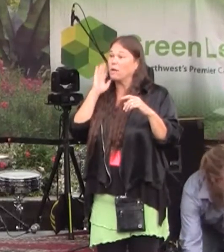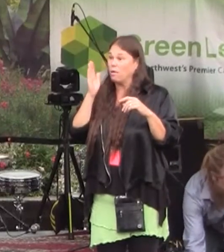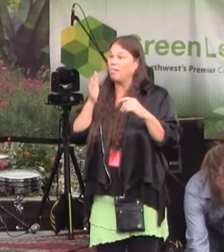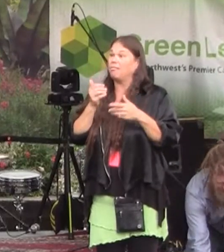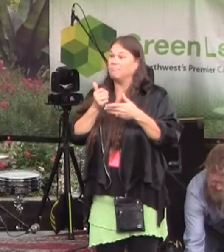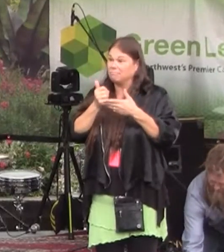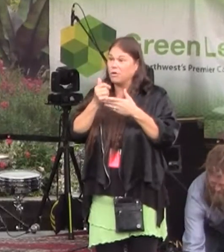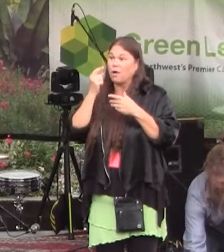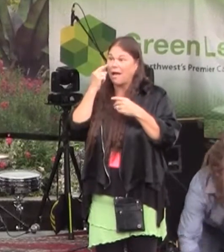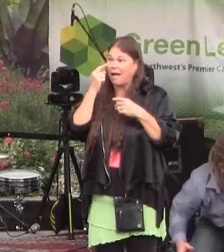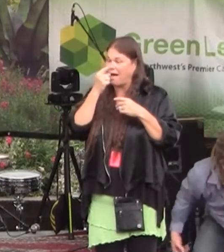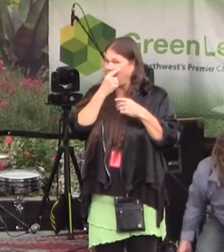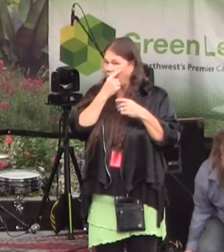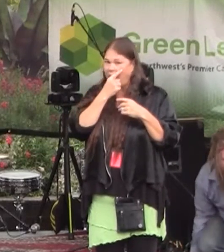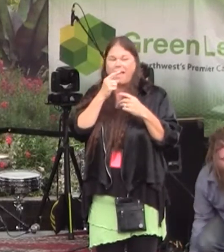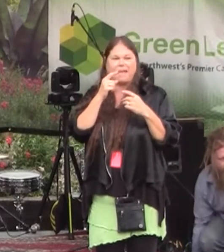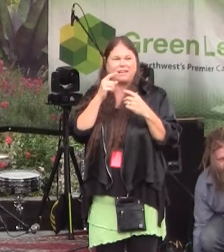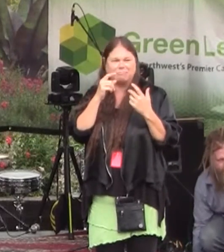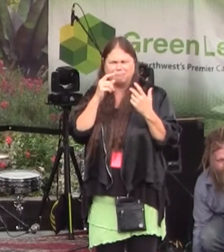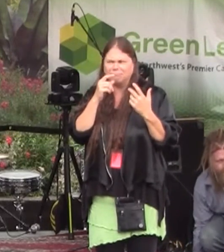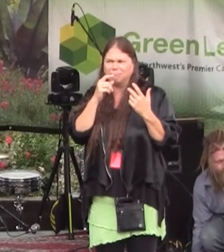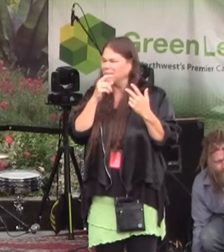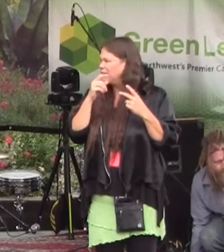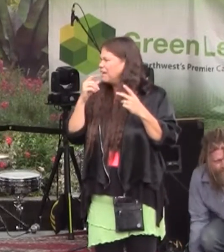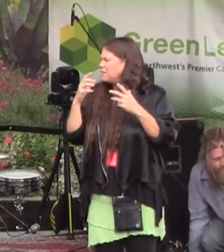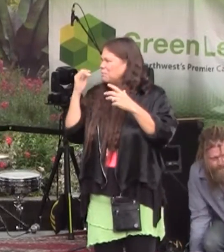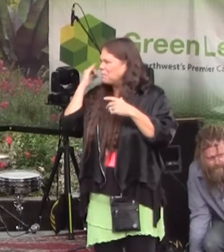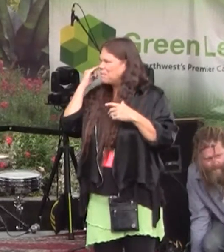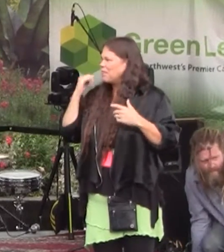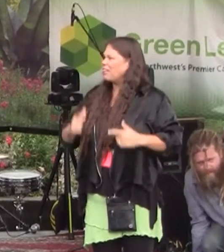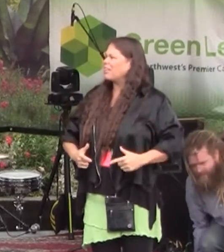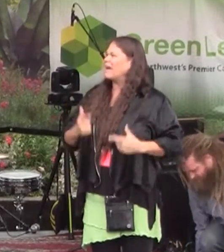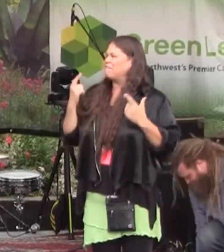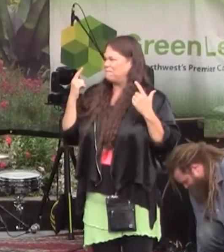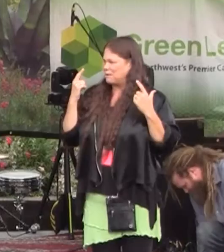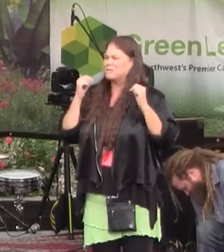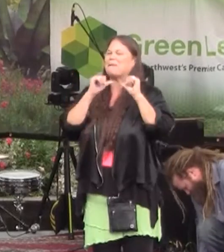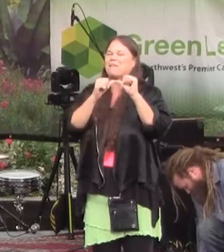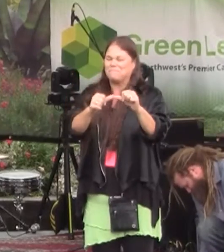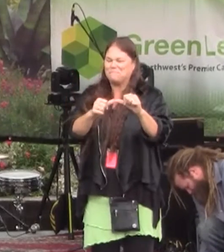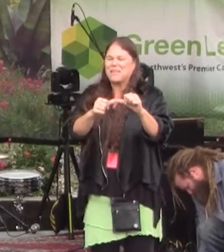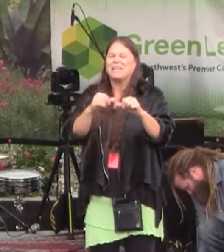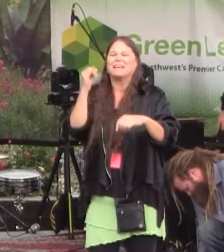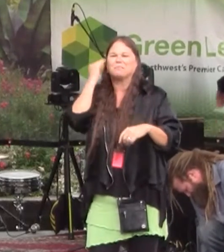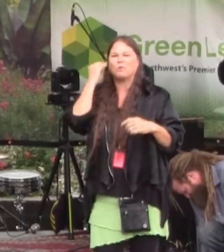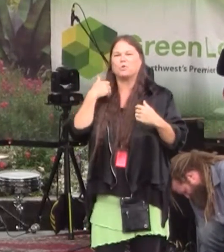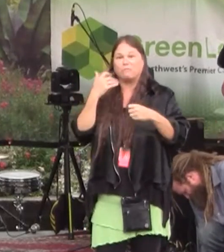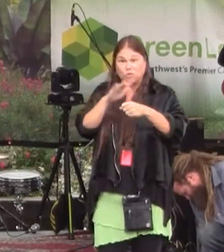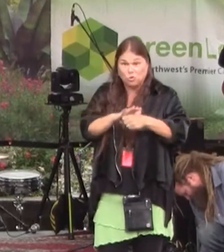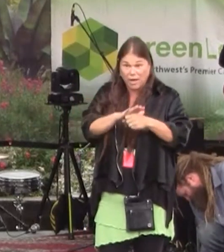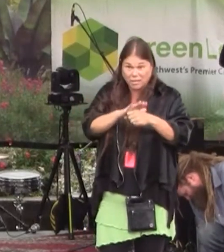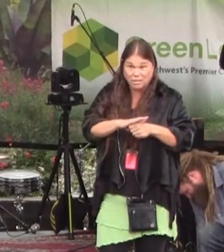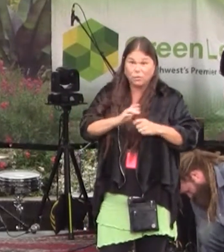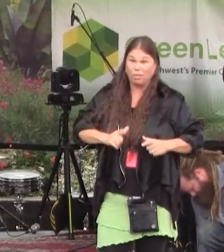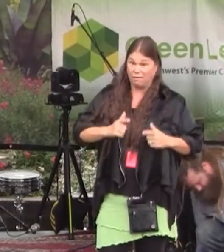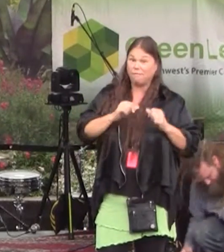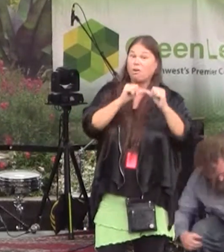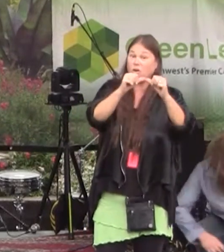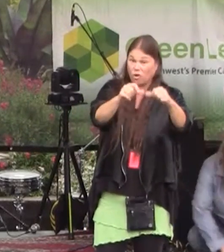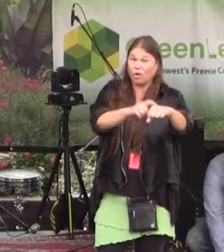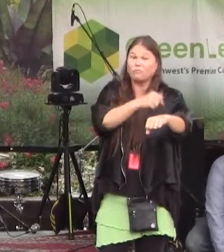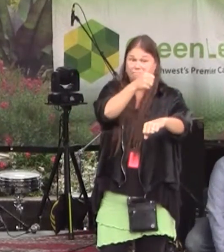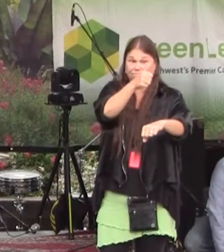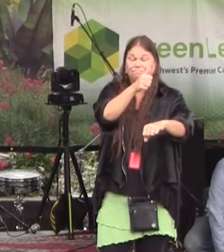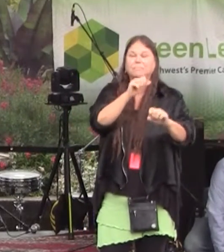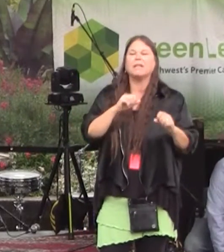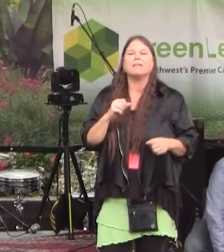You have less stress, lots of powerful antioxidants, you live longer. How can they say something